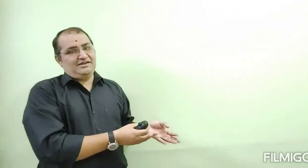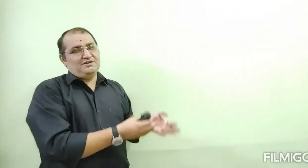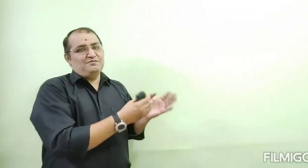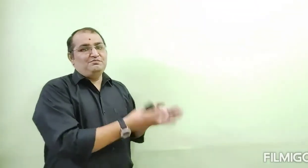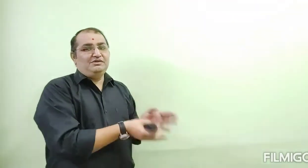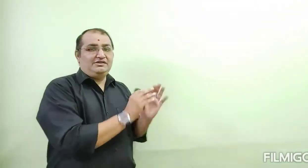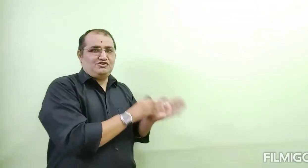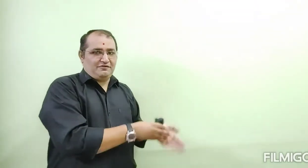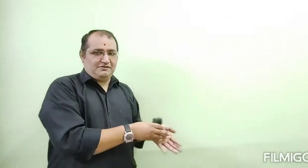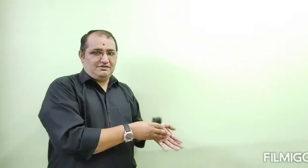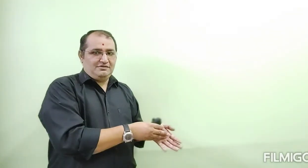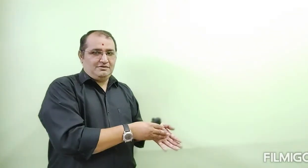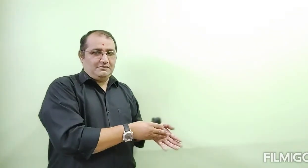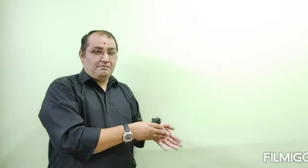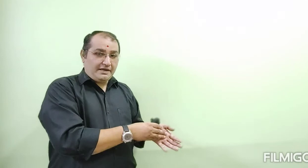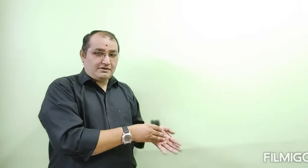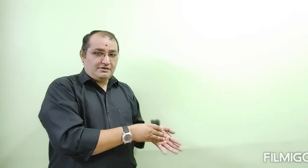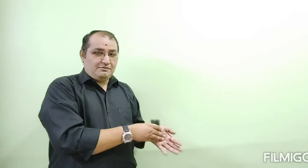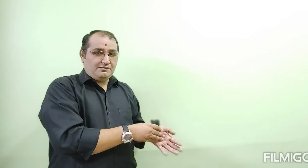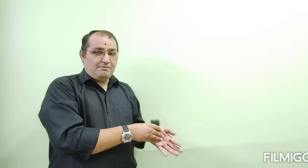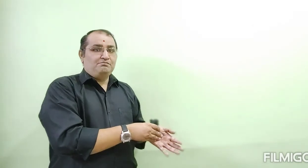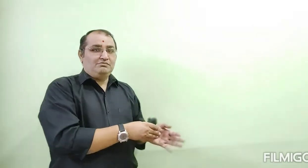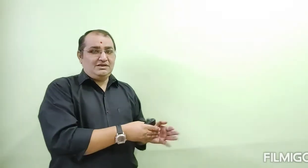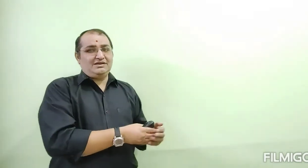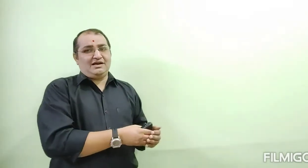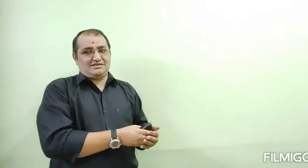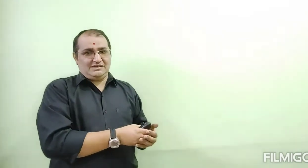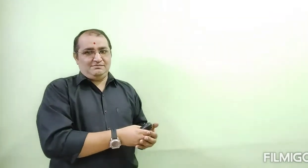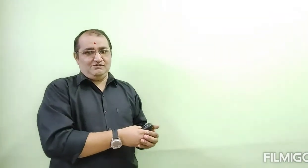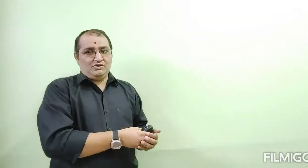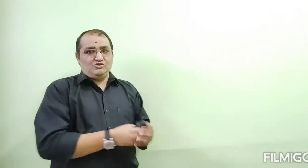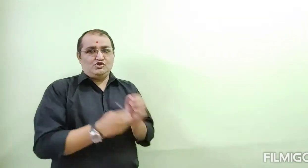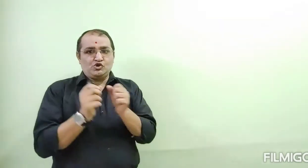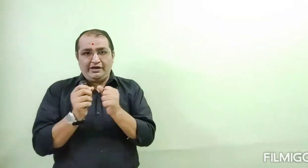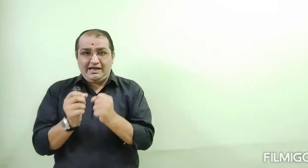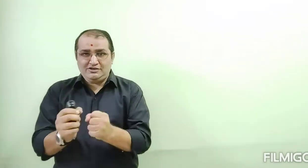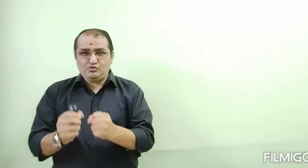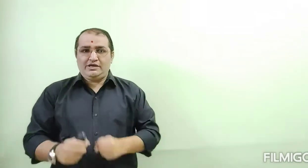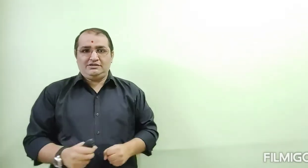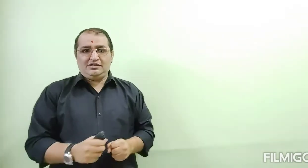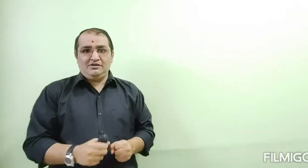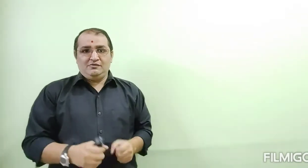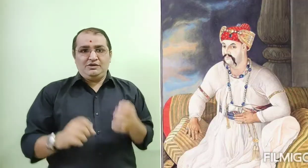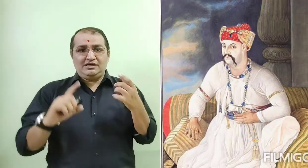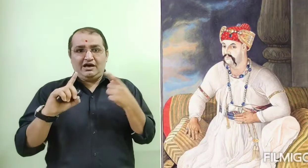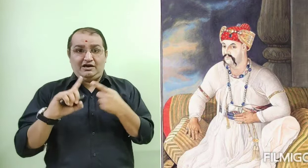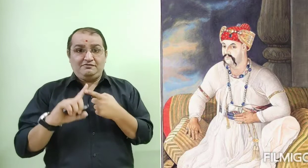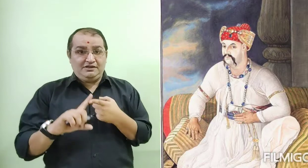Meir Qasim joined together with the Awad